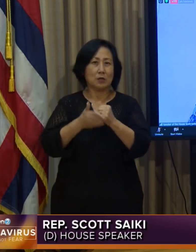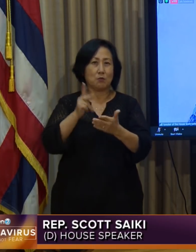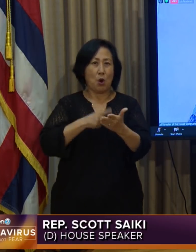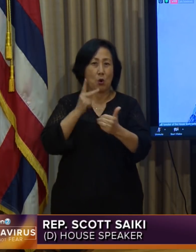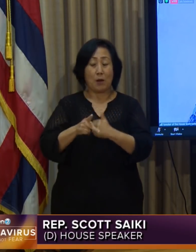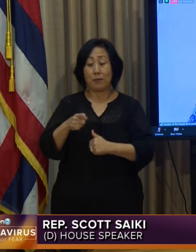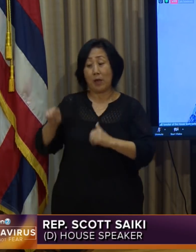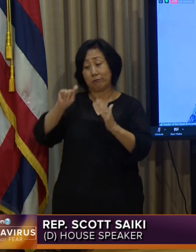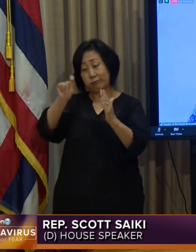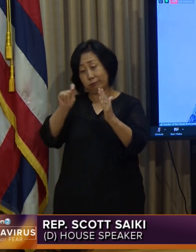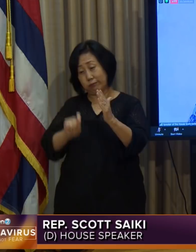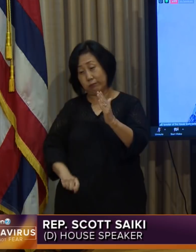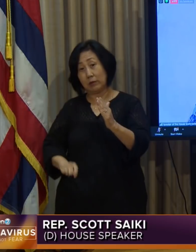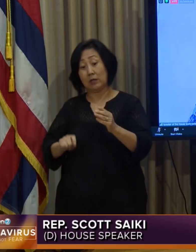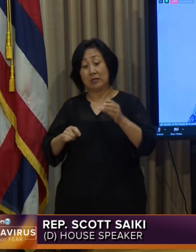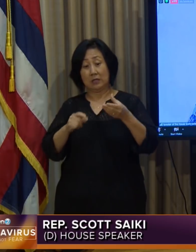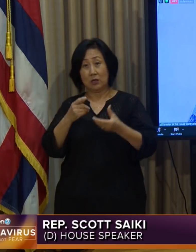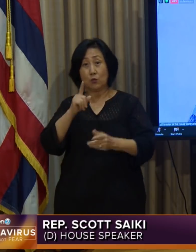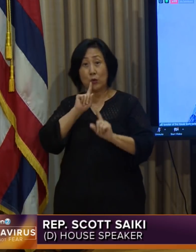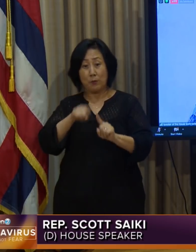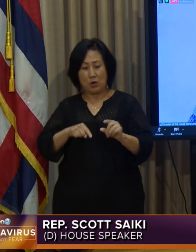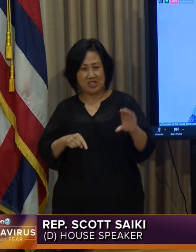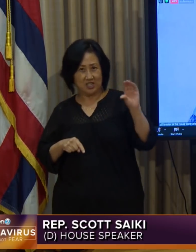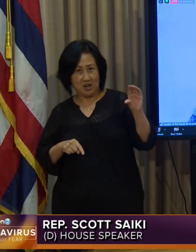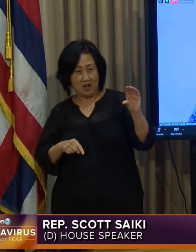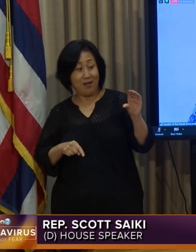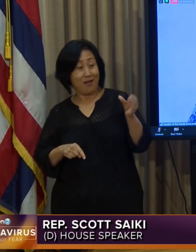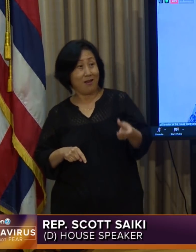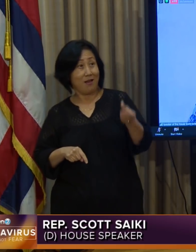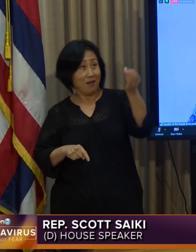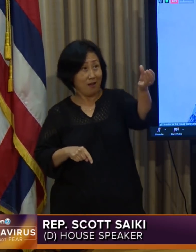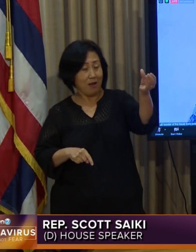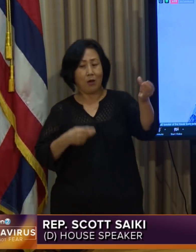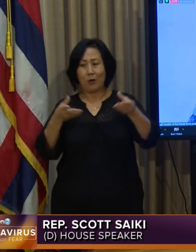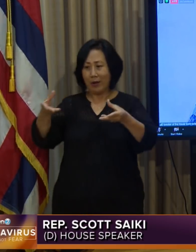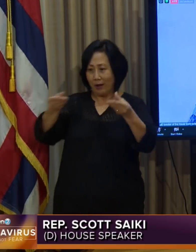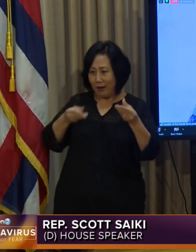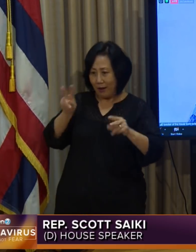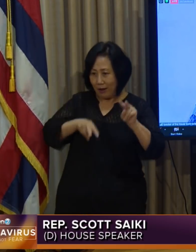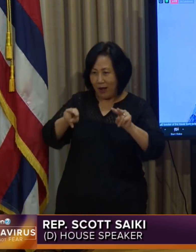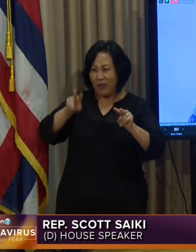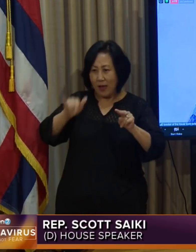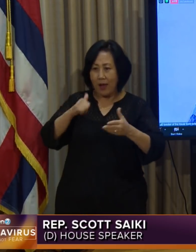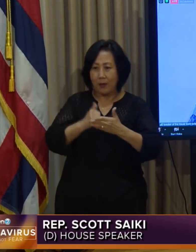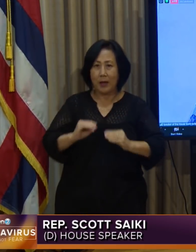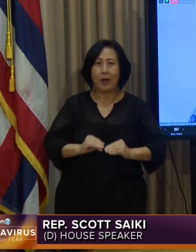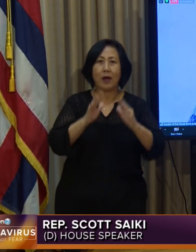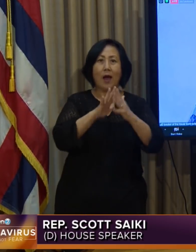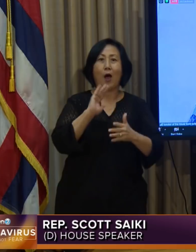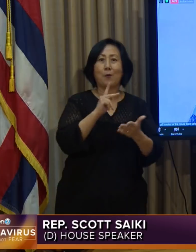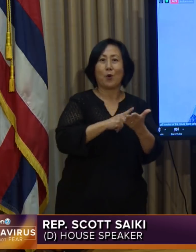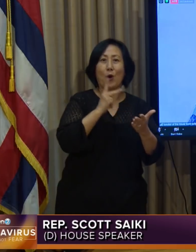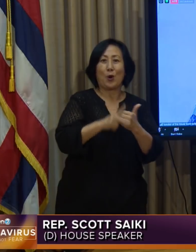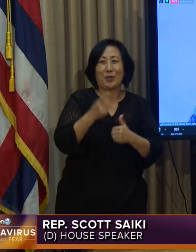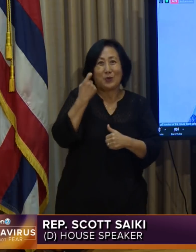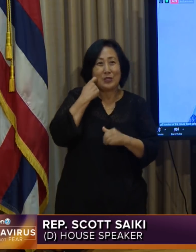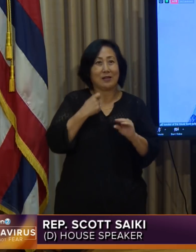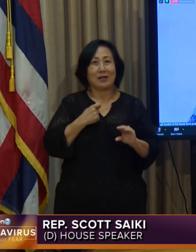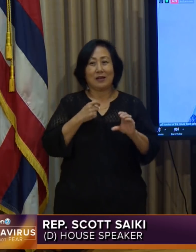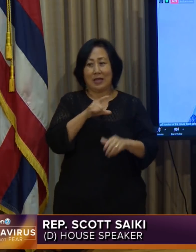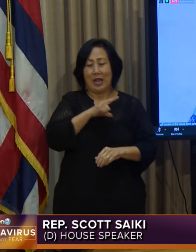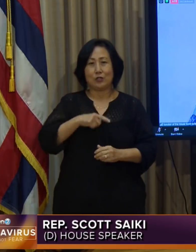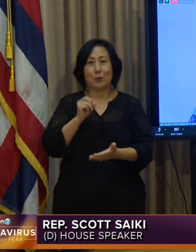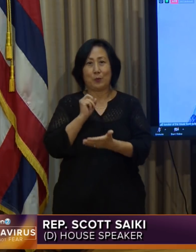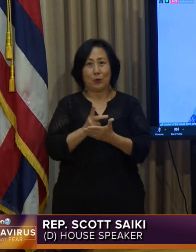their report was the genesis of the program that we funded, that the